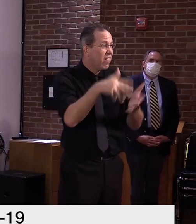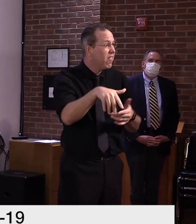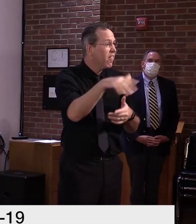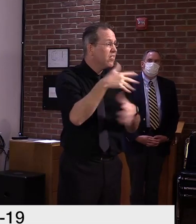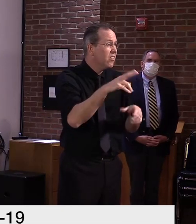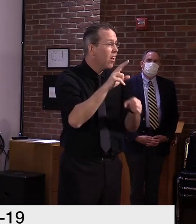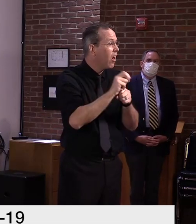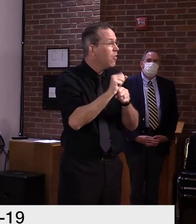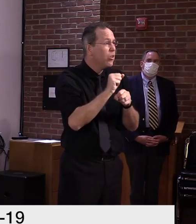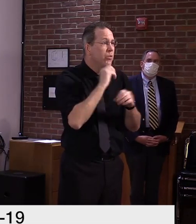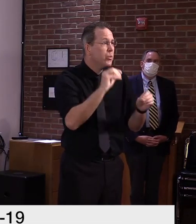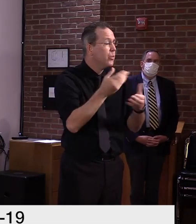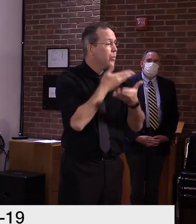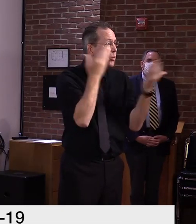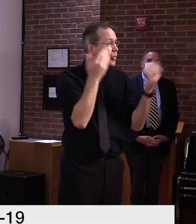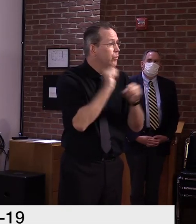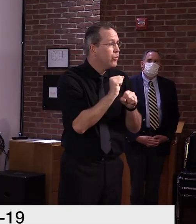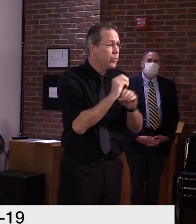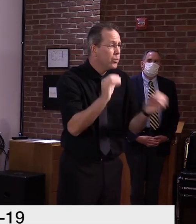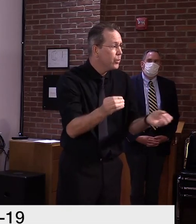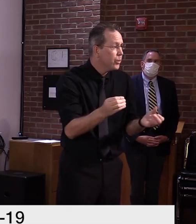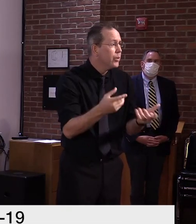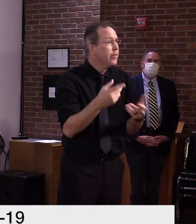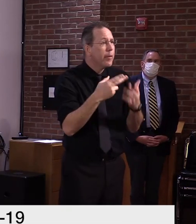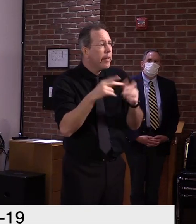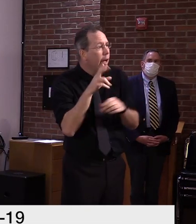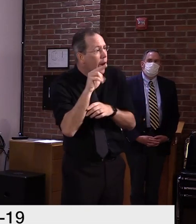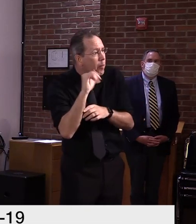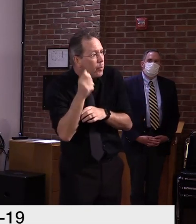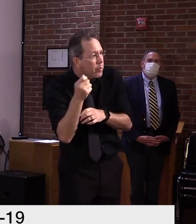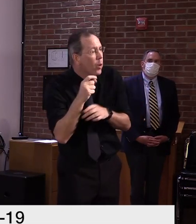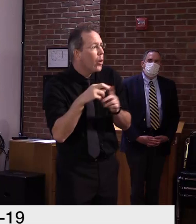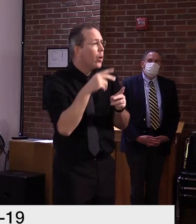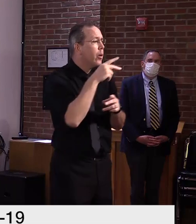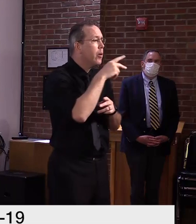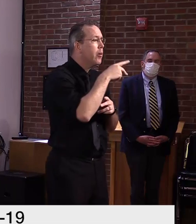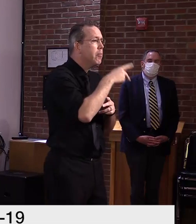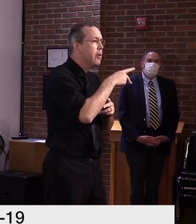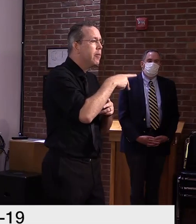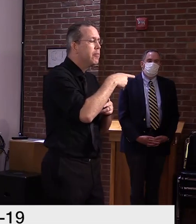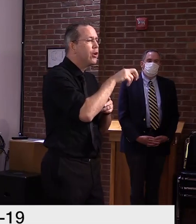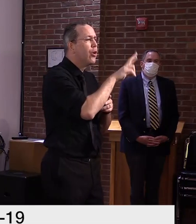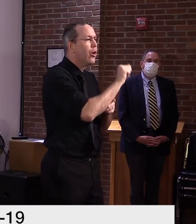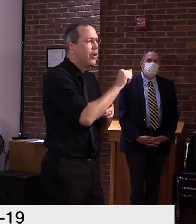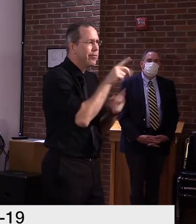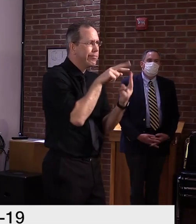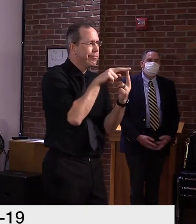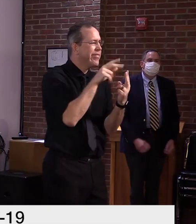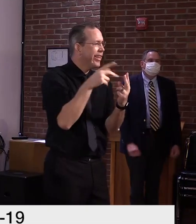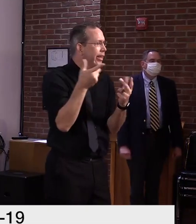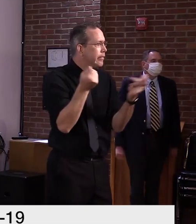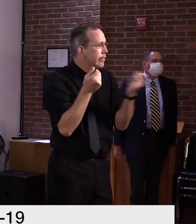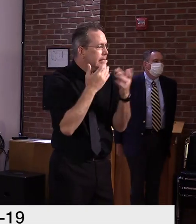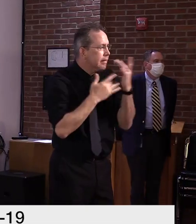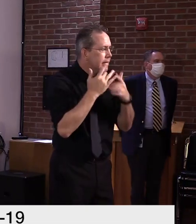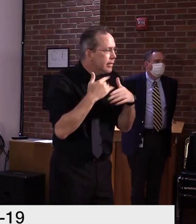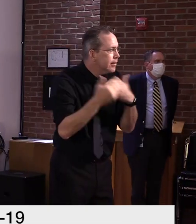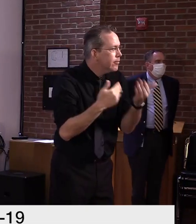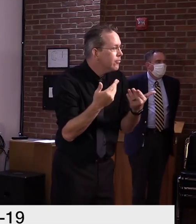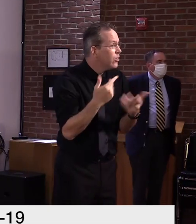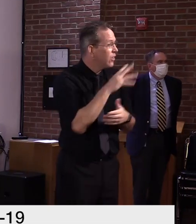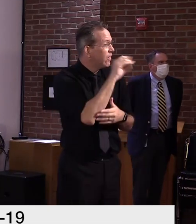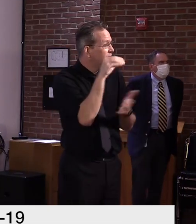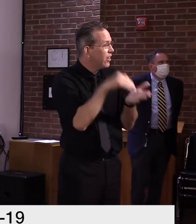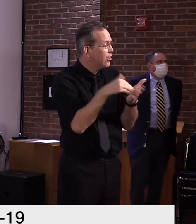traditional unemployment or the PUA. So we'll have to wait and see. Again, it depends on